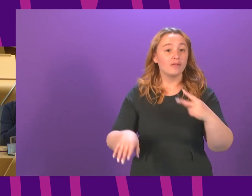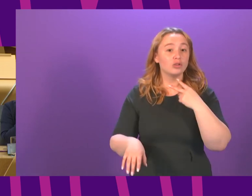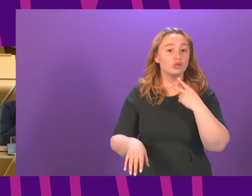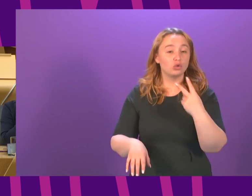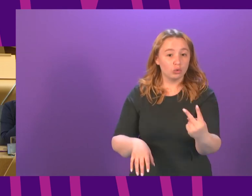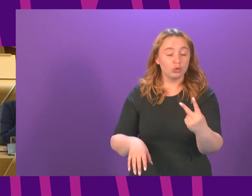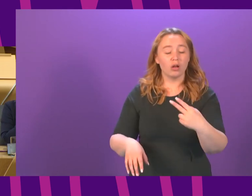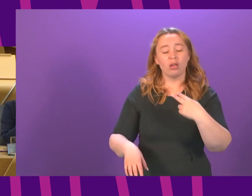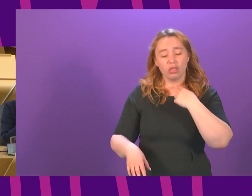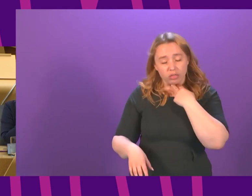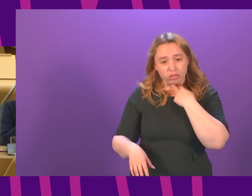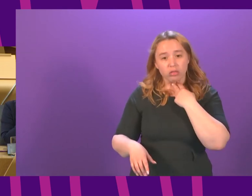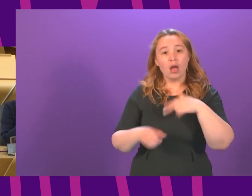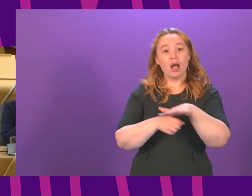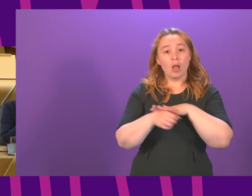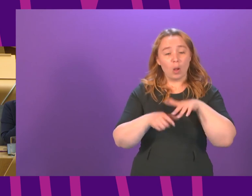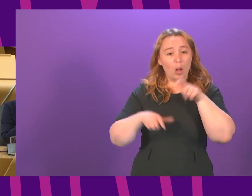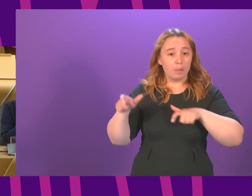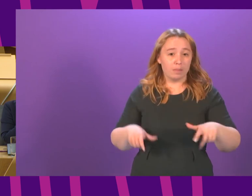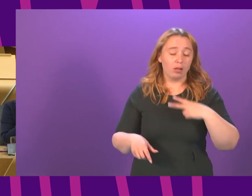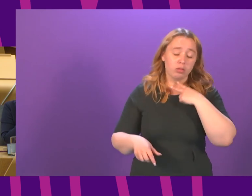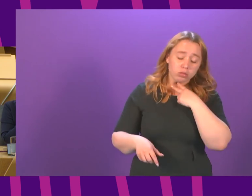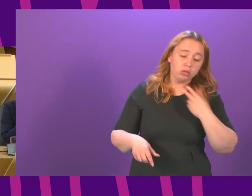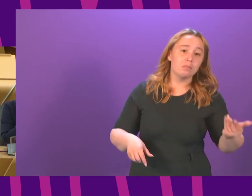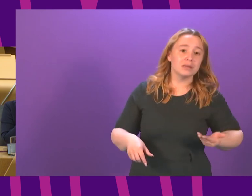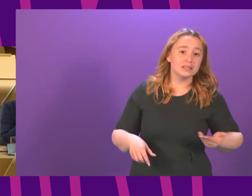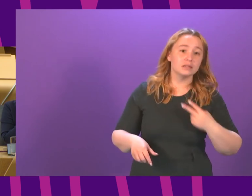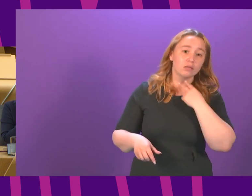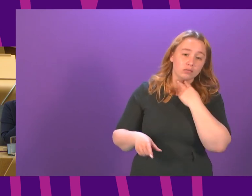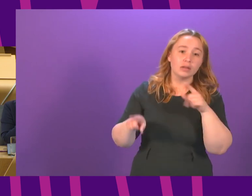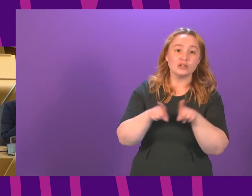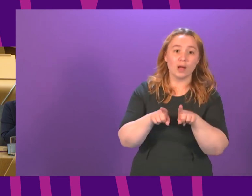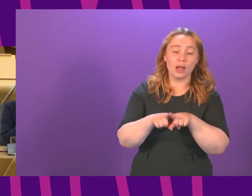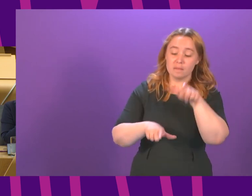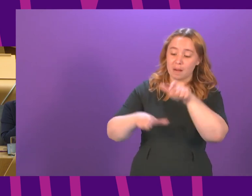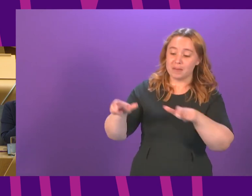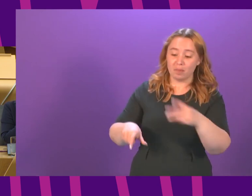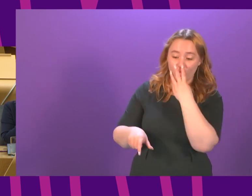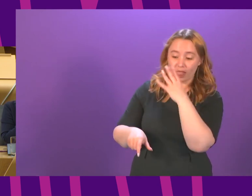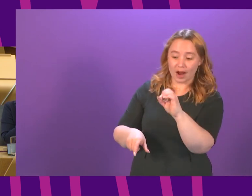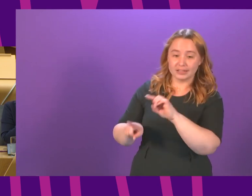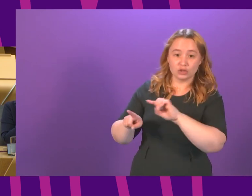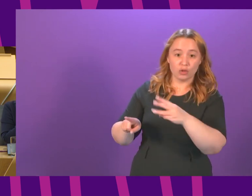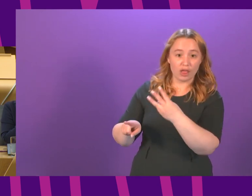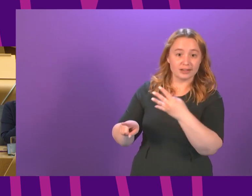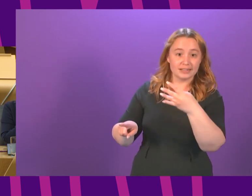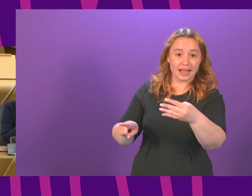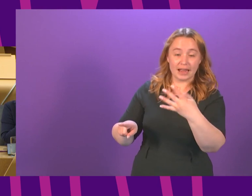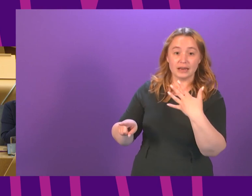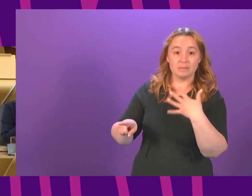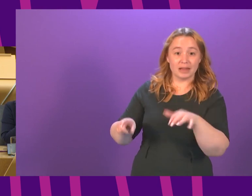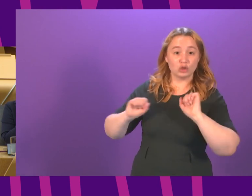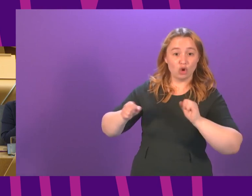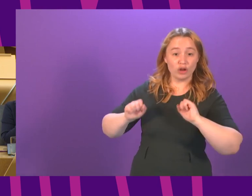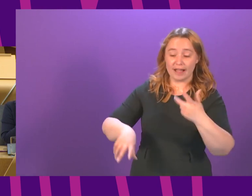disappointing for local people and businesses but I have been contacted by people in my region aged between 30 and 39 who are anxious that they've not yet been